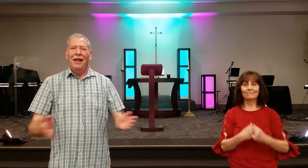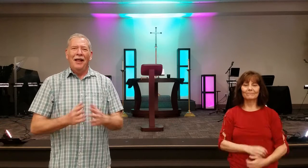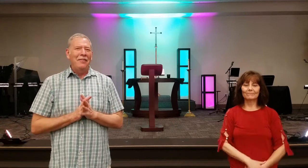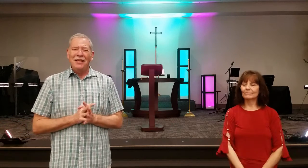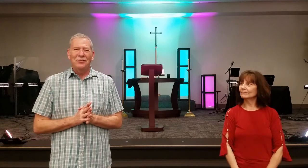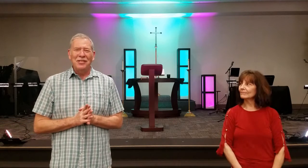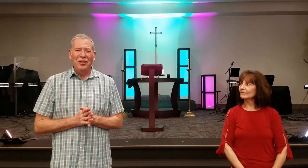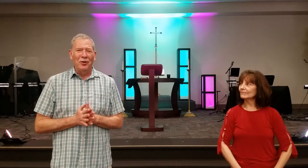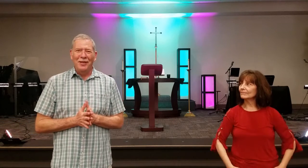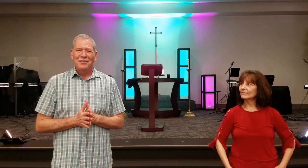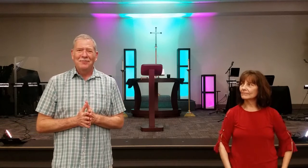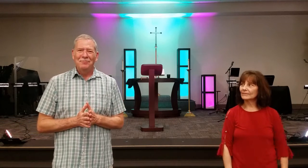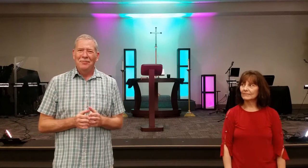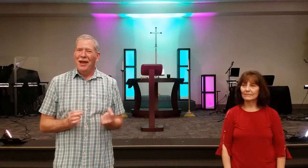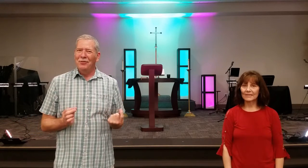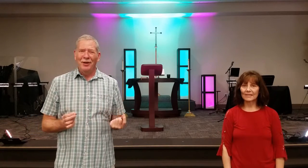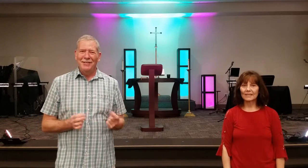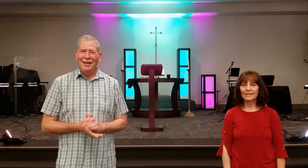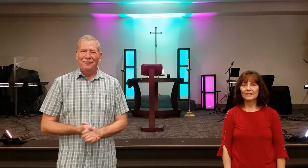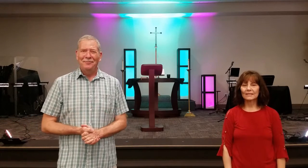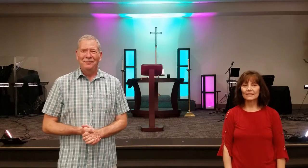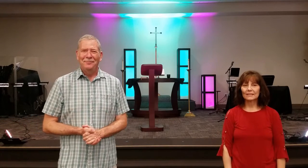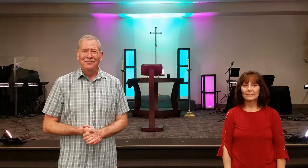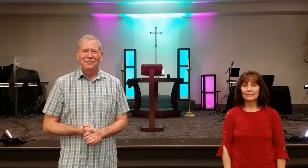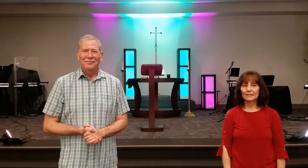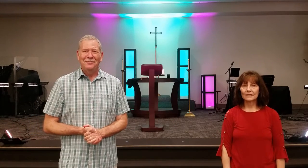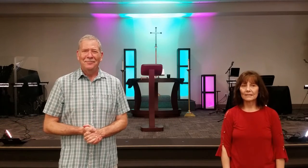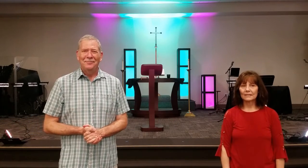Thanks for singing with us Have a great day